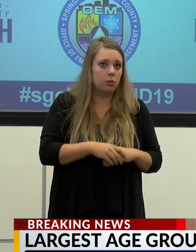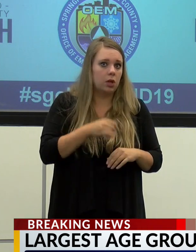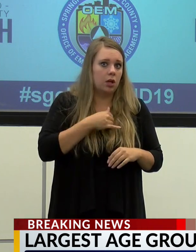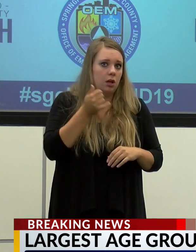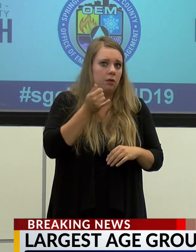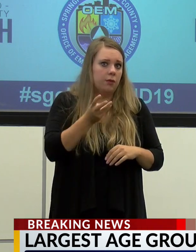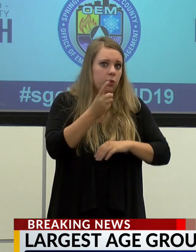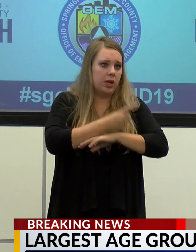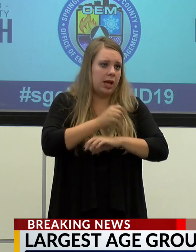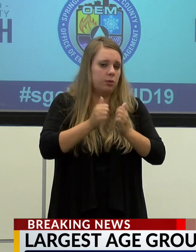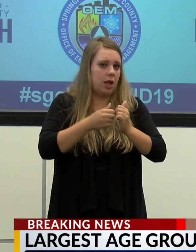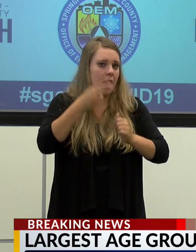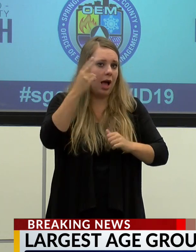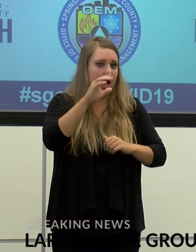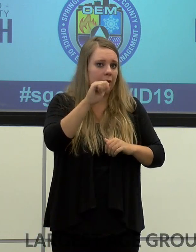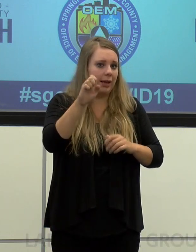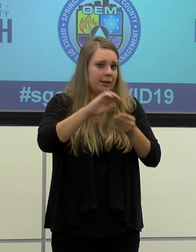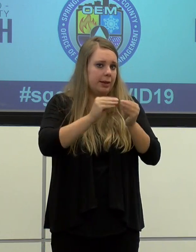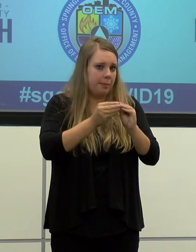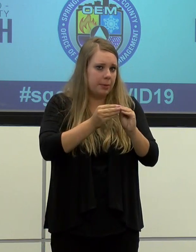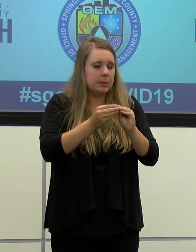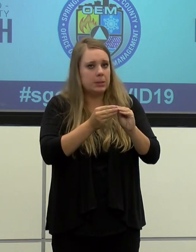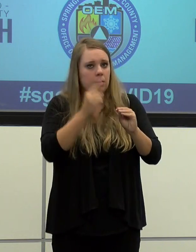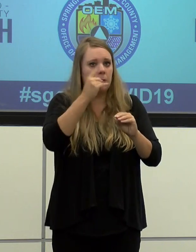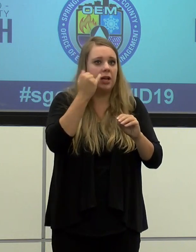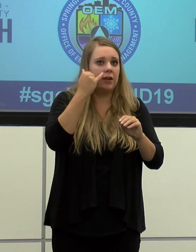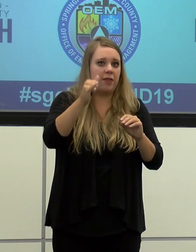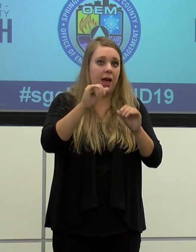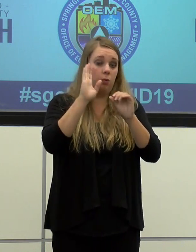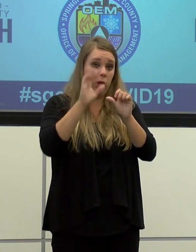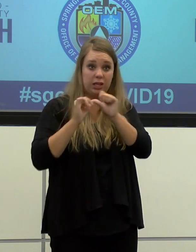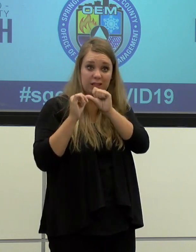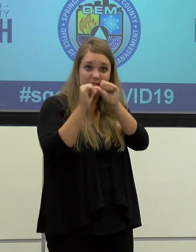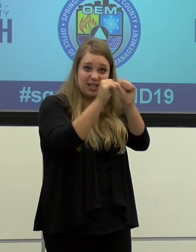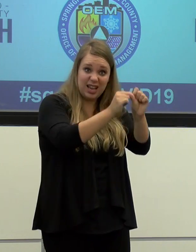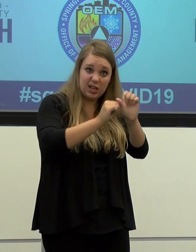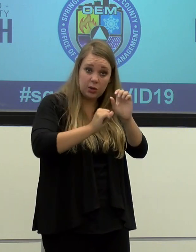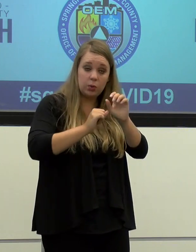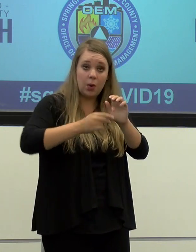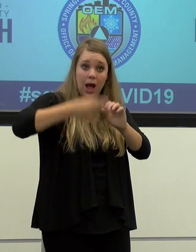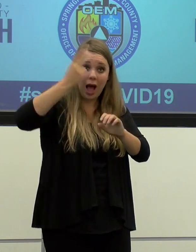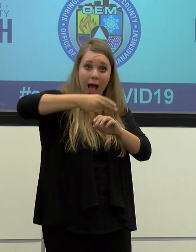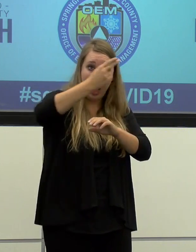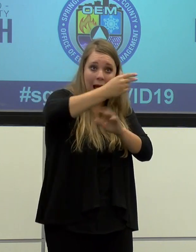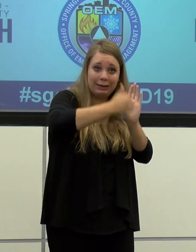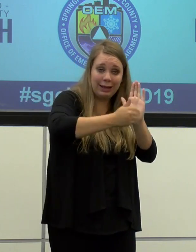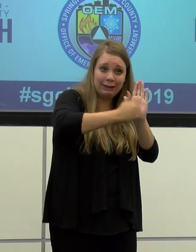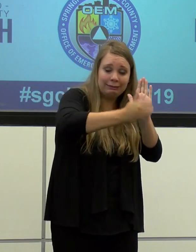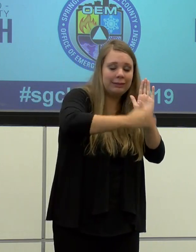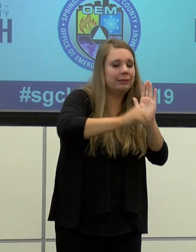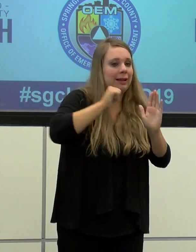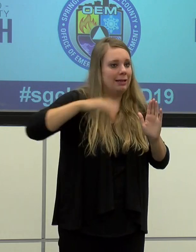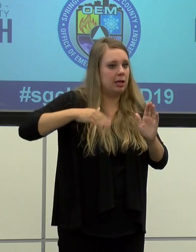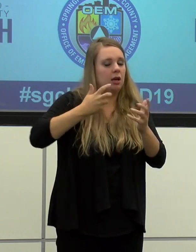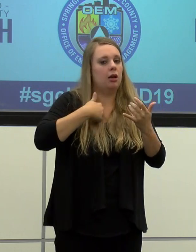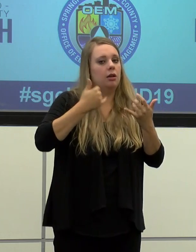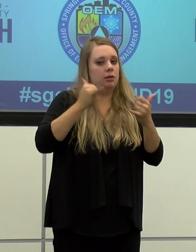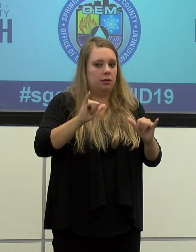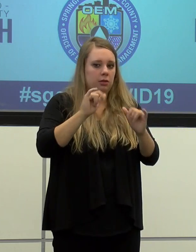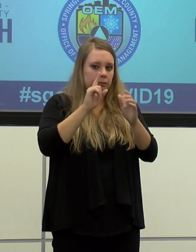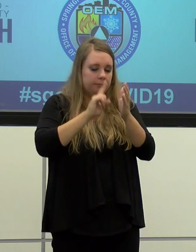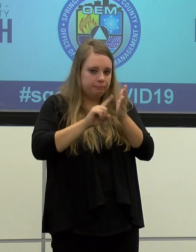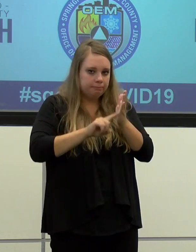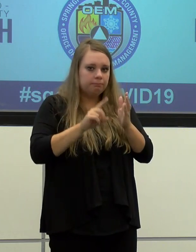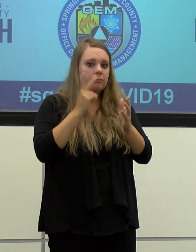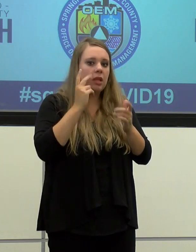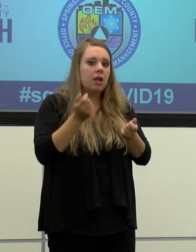couple of days with high case counts. Um, is that a trend? You know, not yet. So I want to continue to watch cases. I want to see